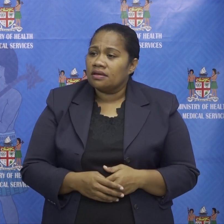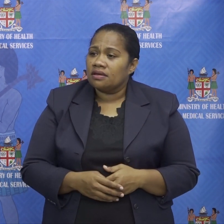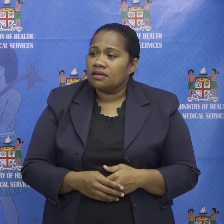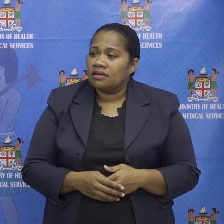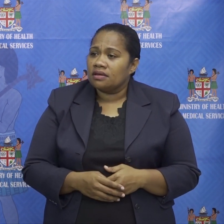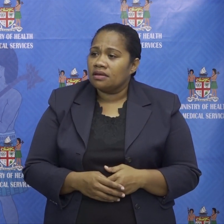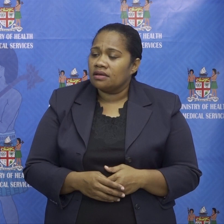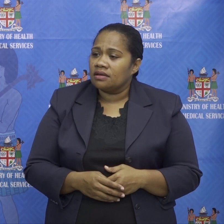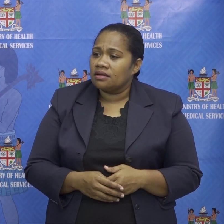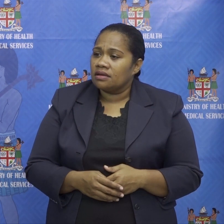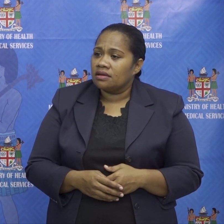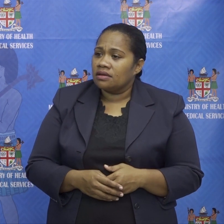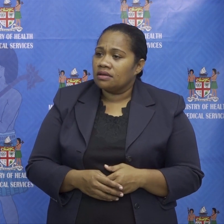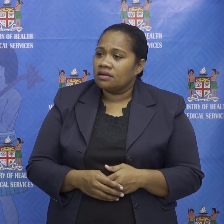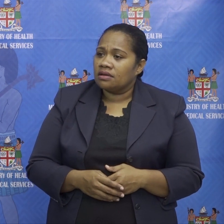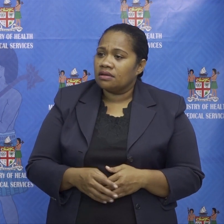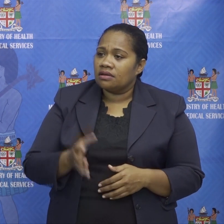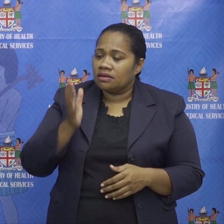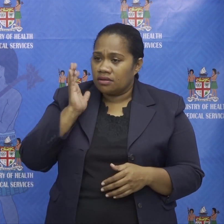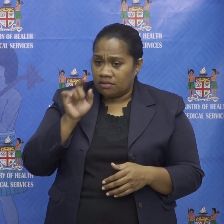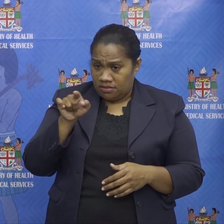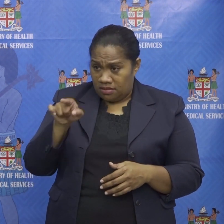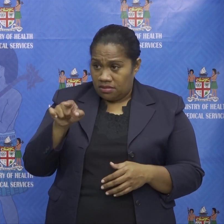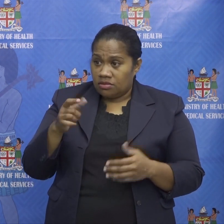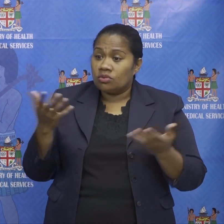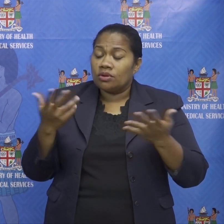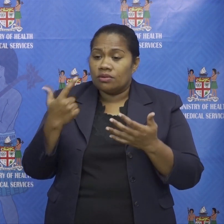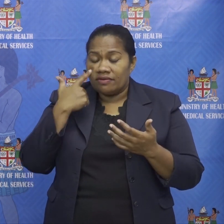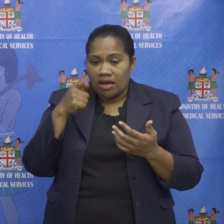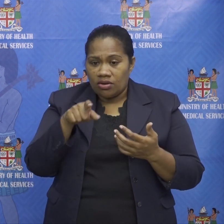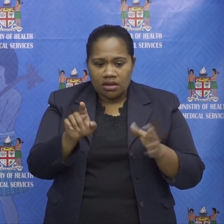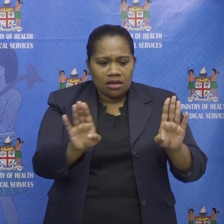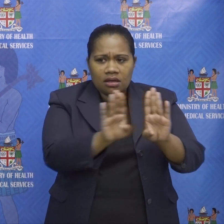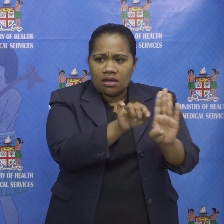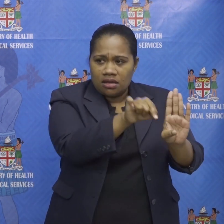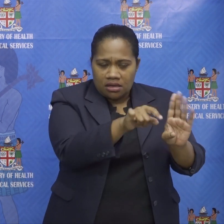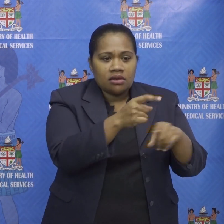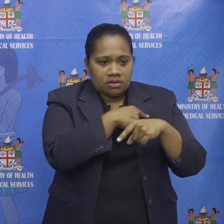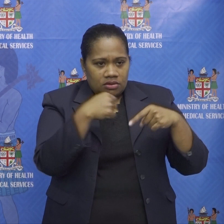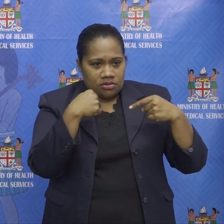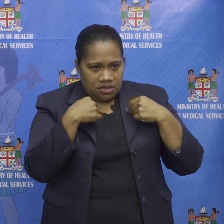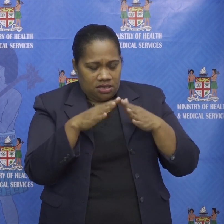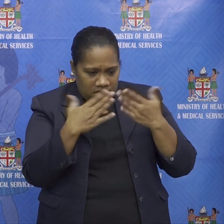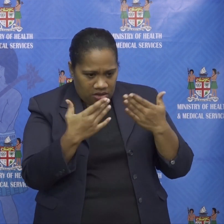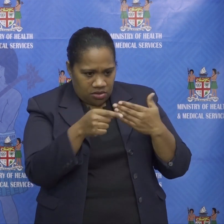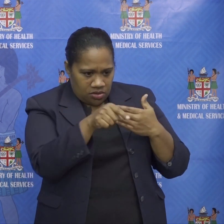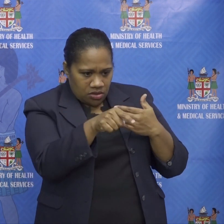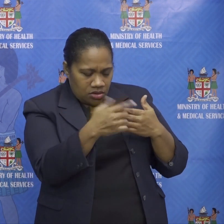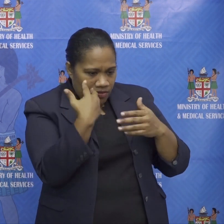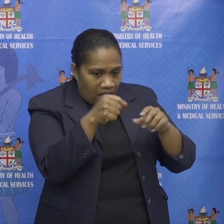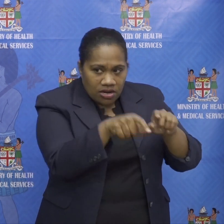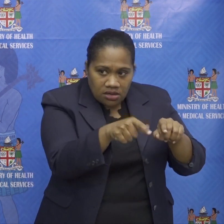that's where the variant we found we responding to the variant we know that it's more transmissible